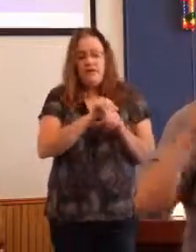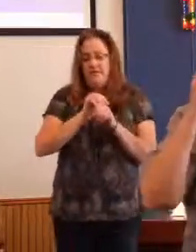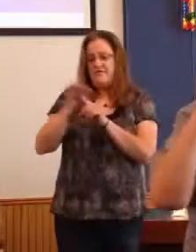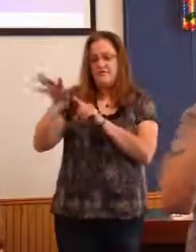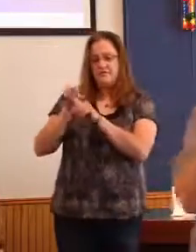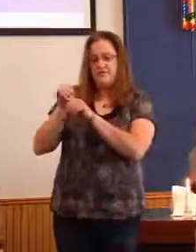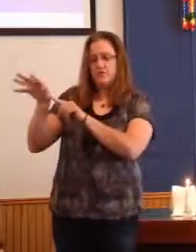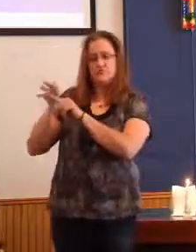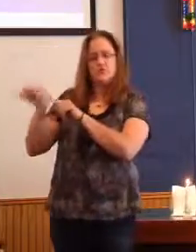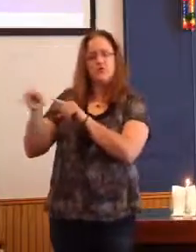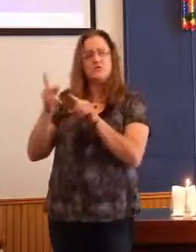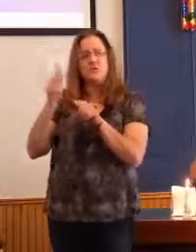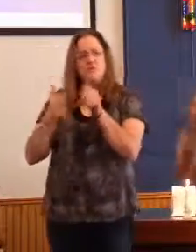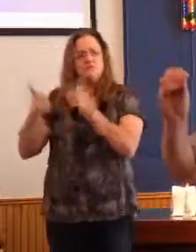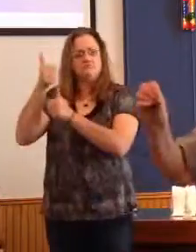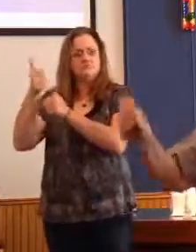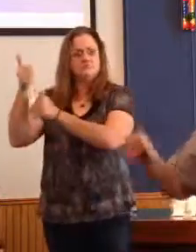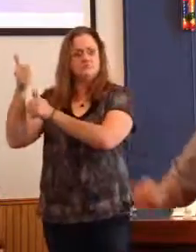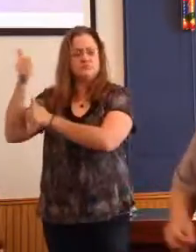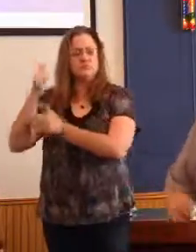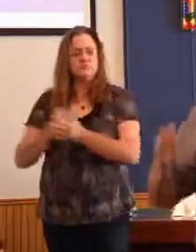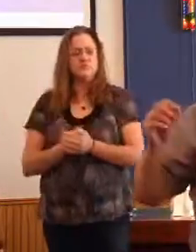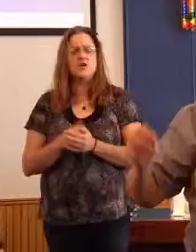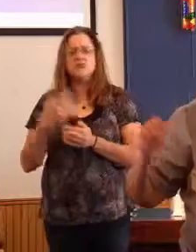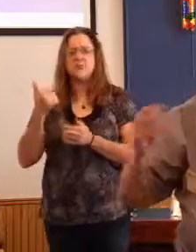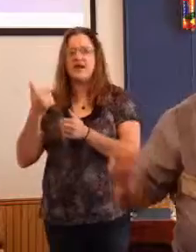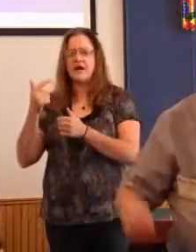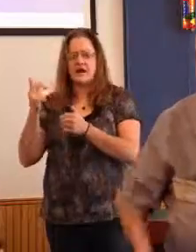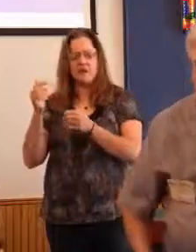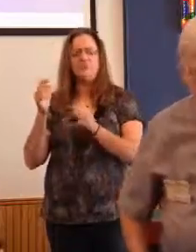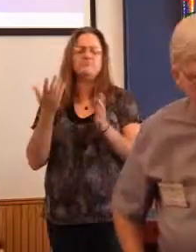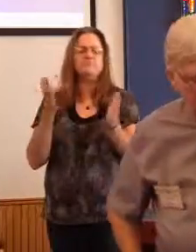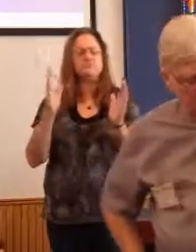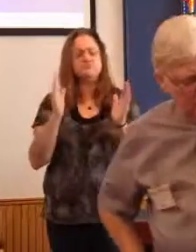So, we're going to talk about some of these minor characters and the roles that they took.